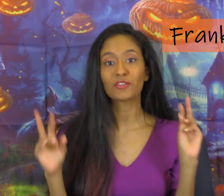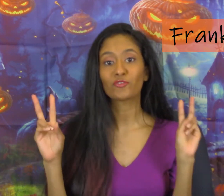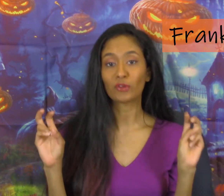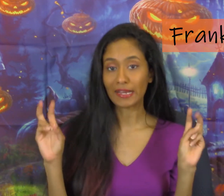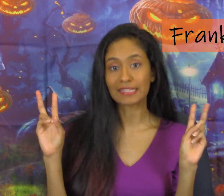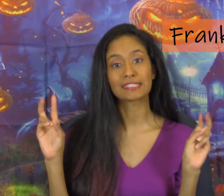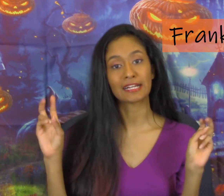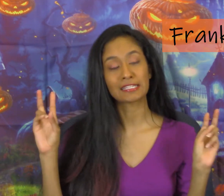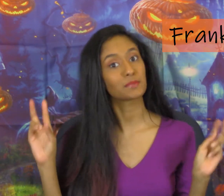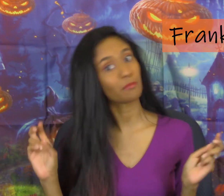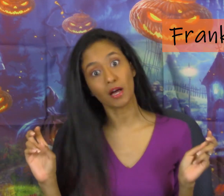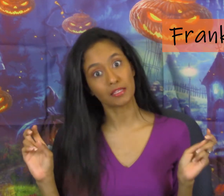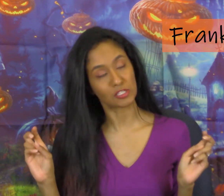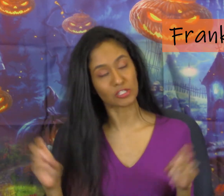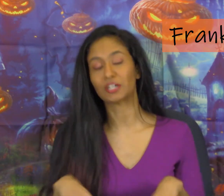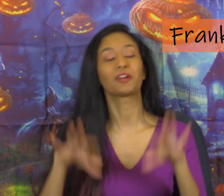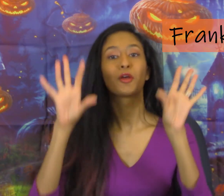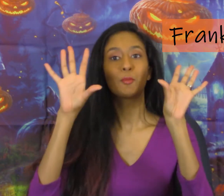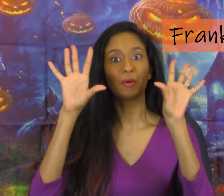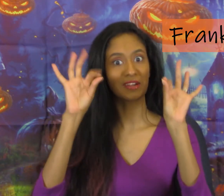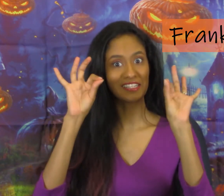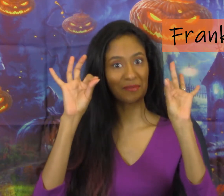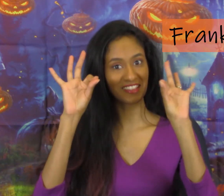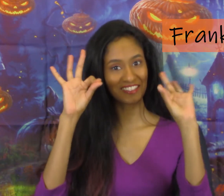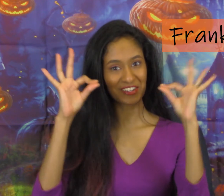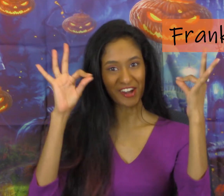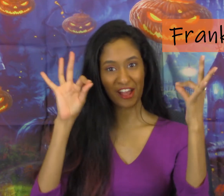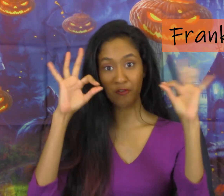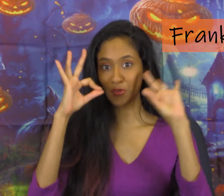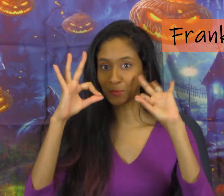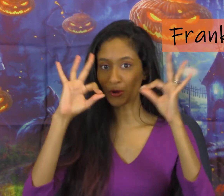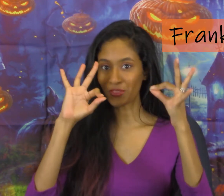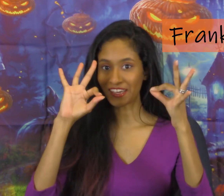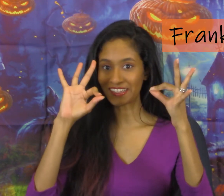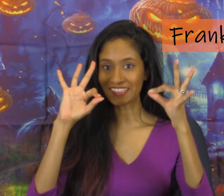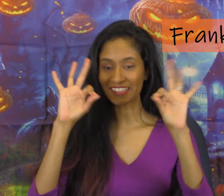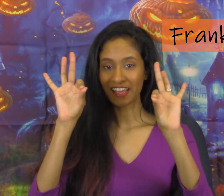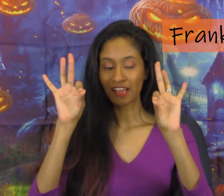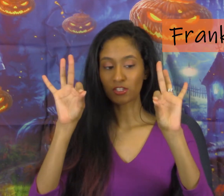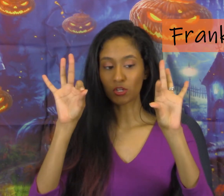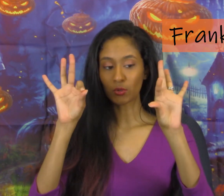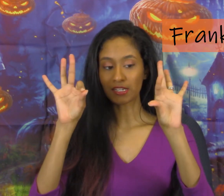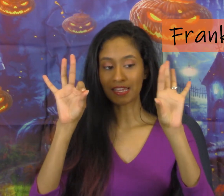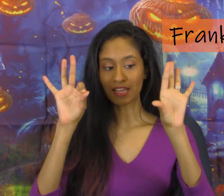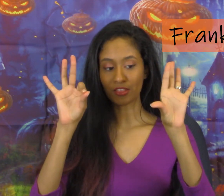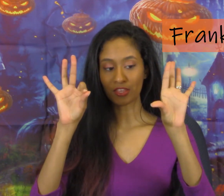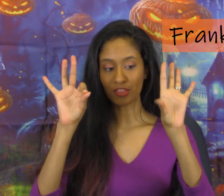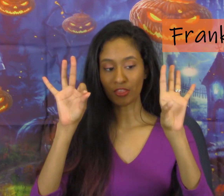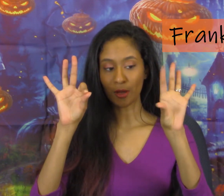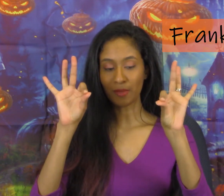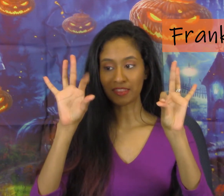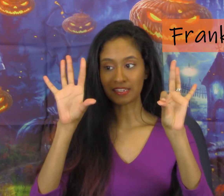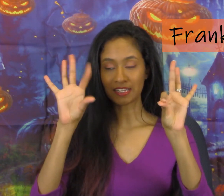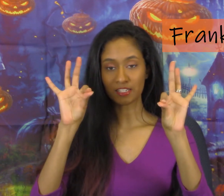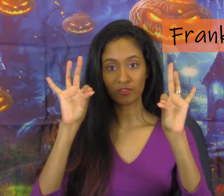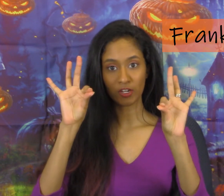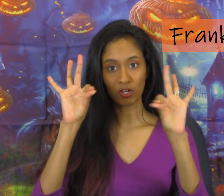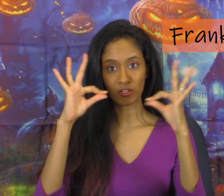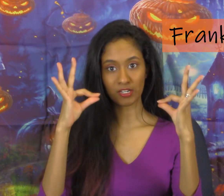Frankenstein's monster but we're going to make the letter F with both hands so we're going to take the thumb and the index finger and they're going to